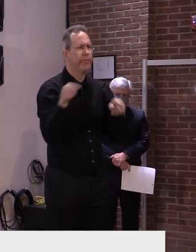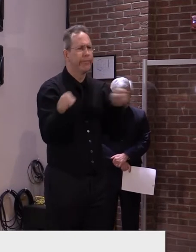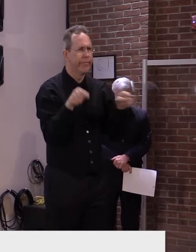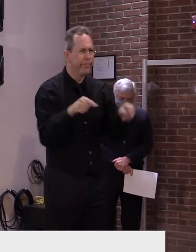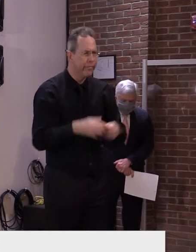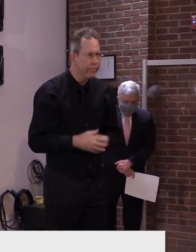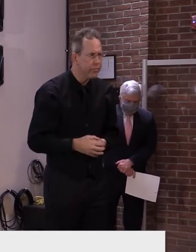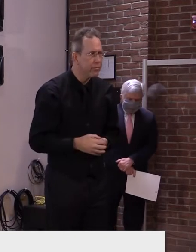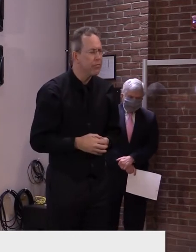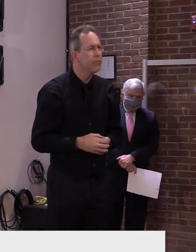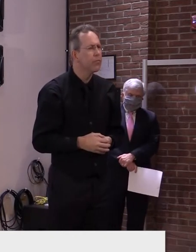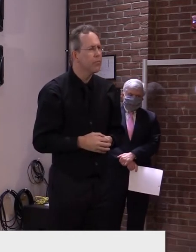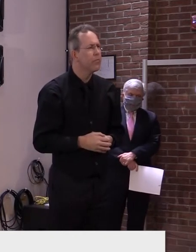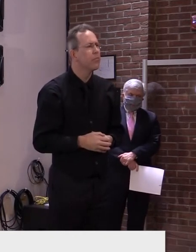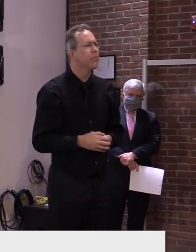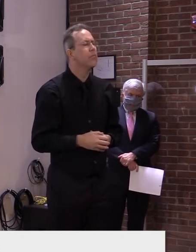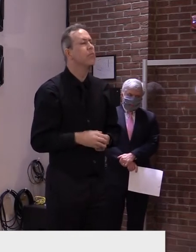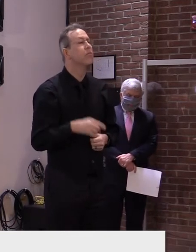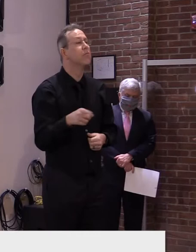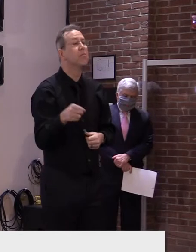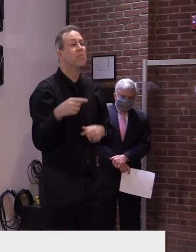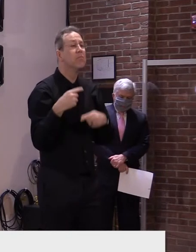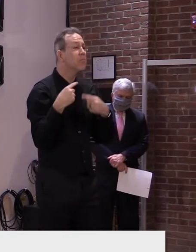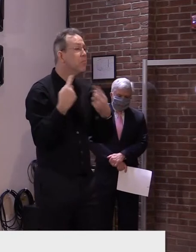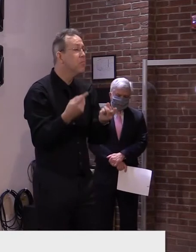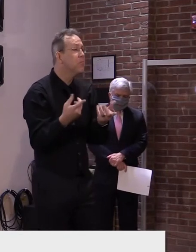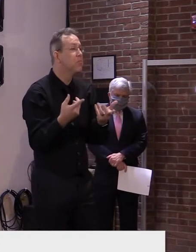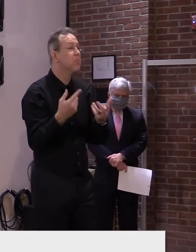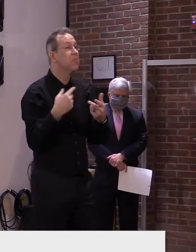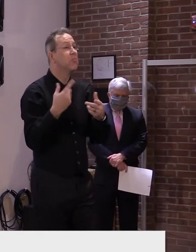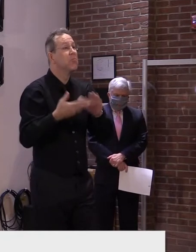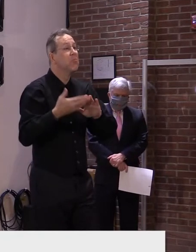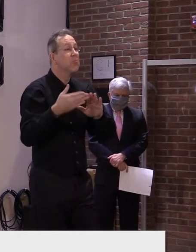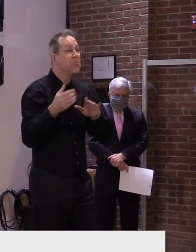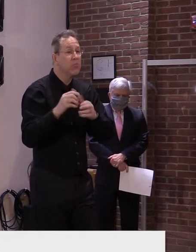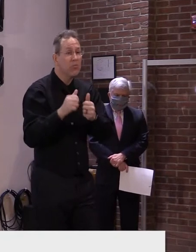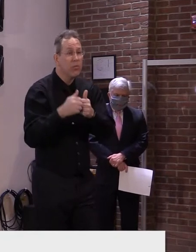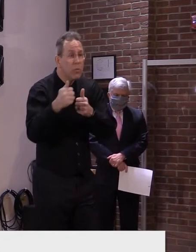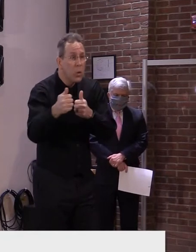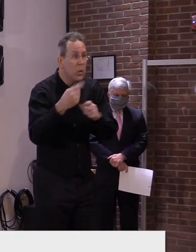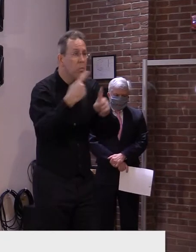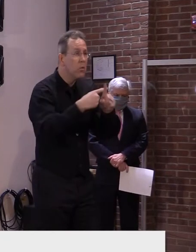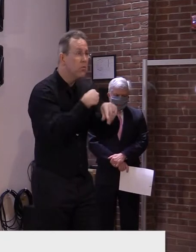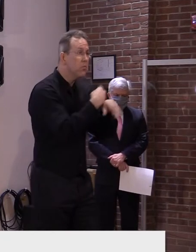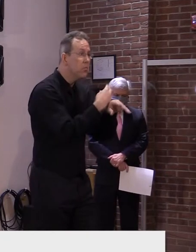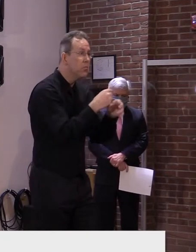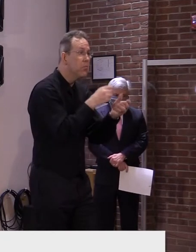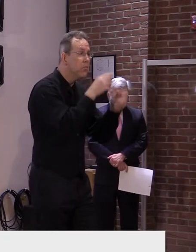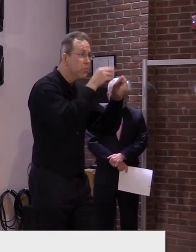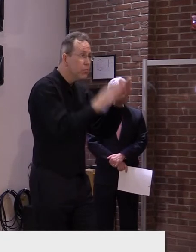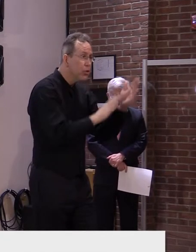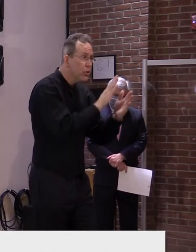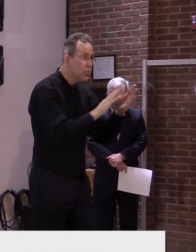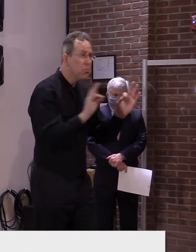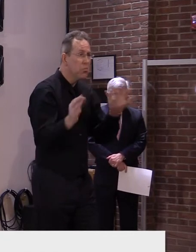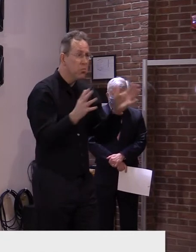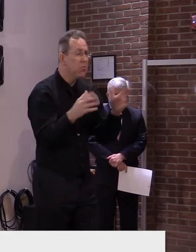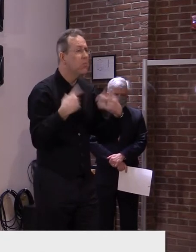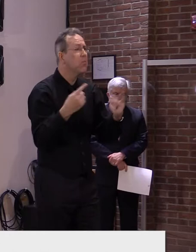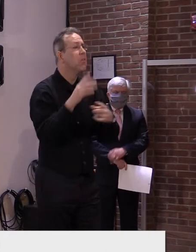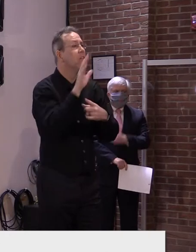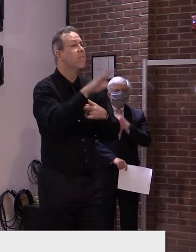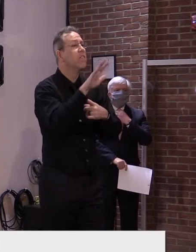continued to show a great deal of stability in the operations of our schools. In January, 55% of all schools were in hybrid mode,